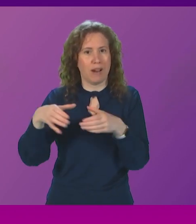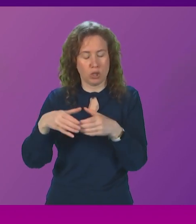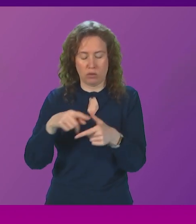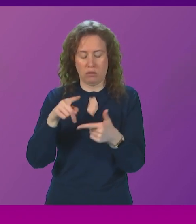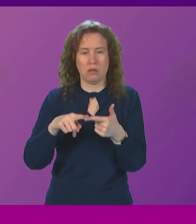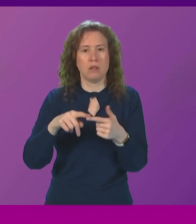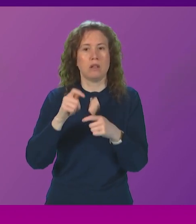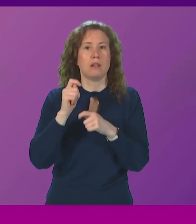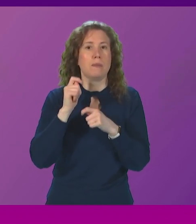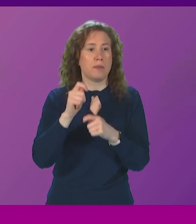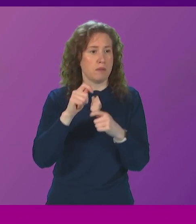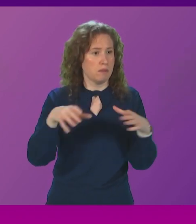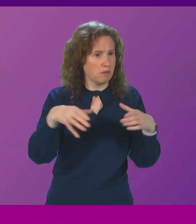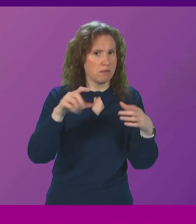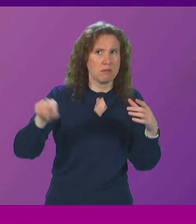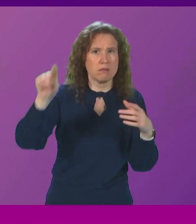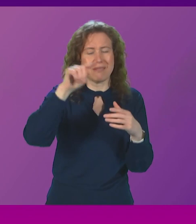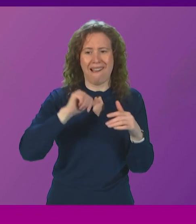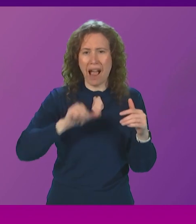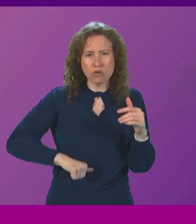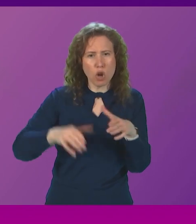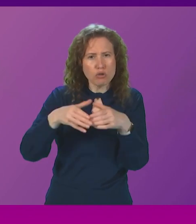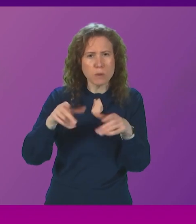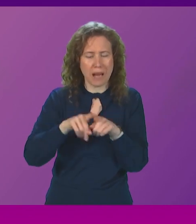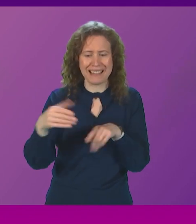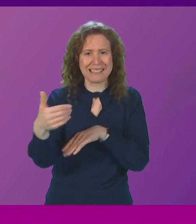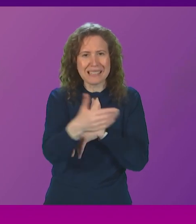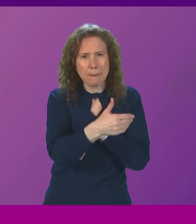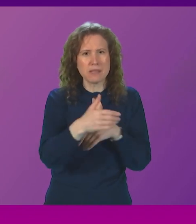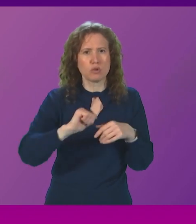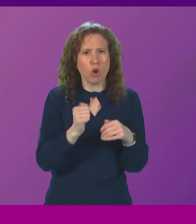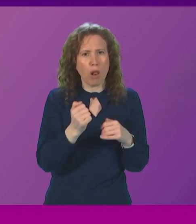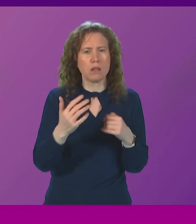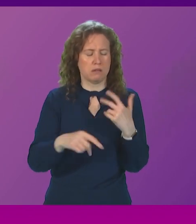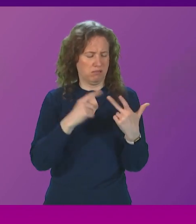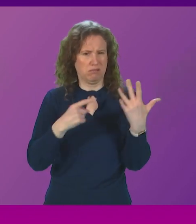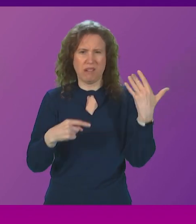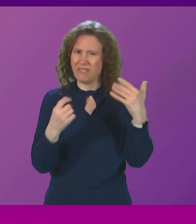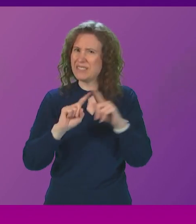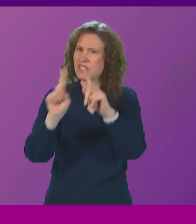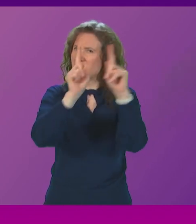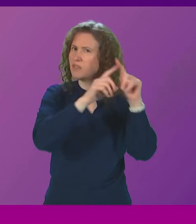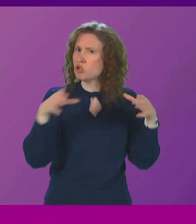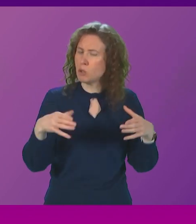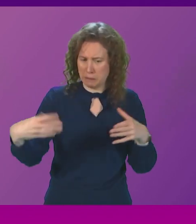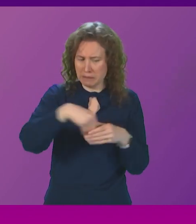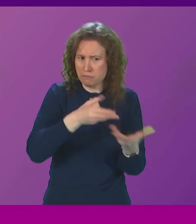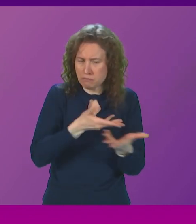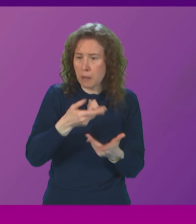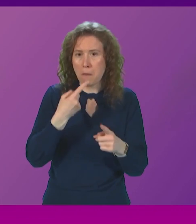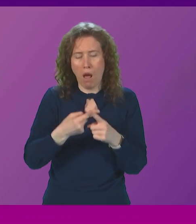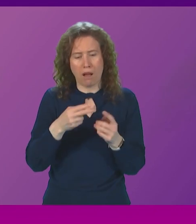Creole Fisherman's Association aquaculture groups such as Salmon Scotland but also important E